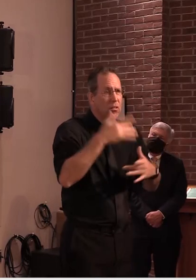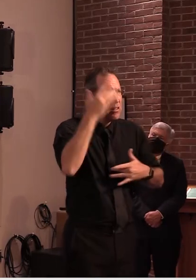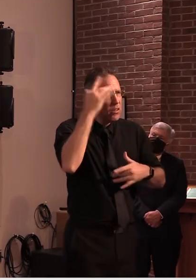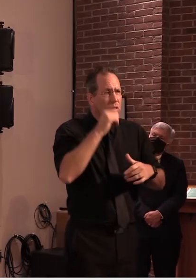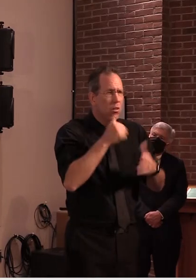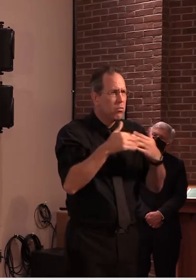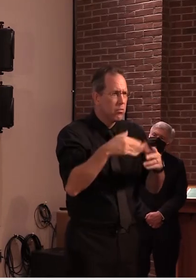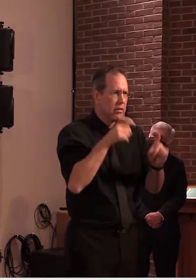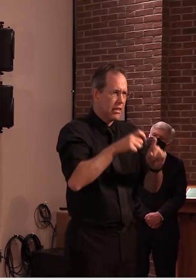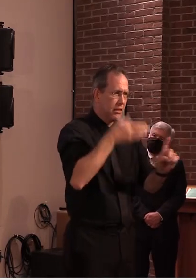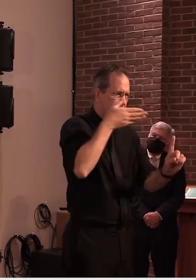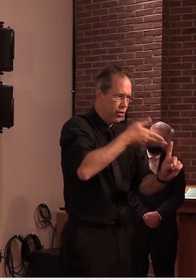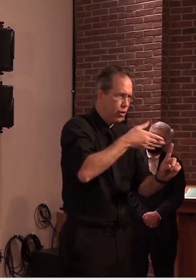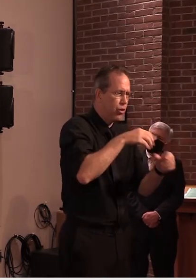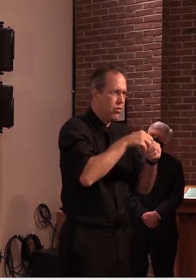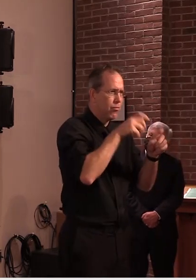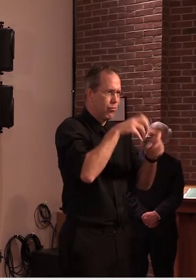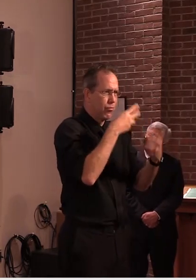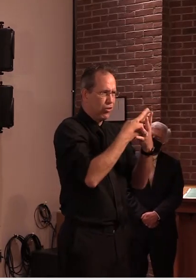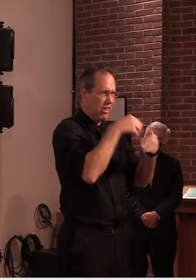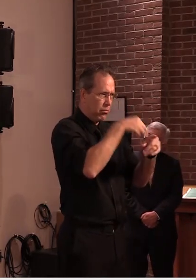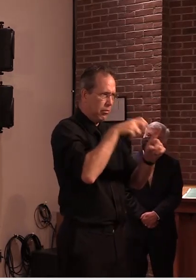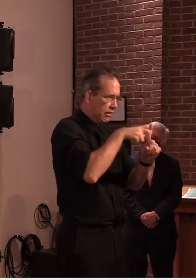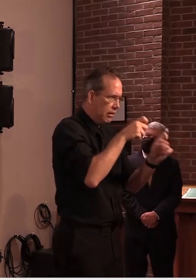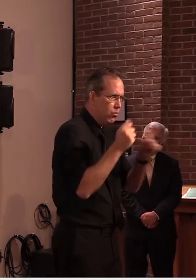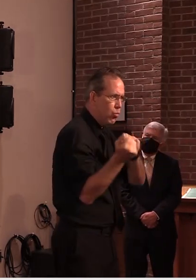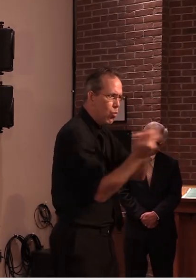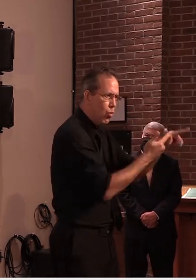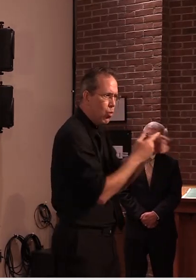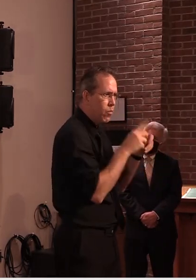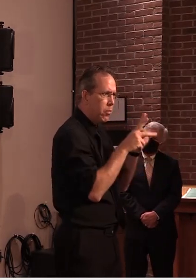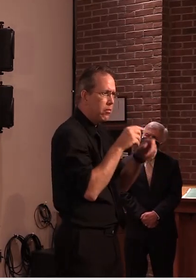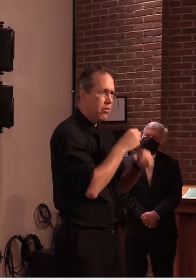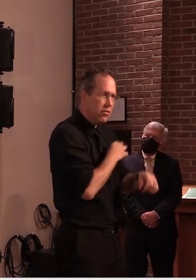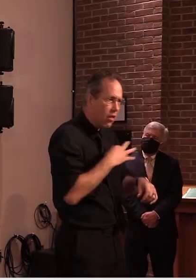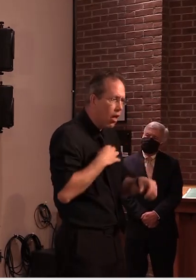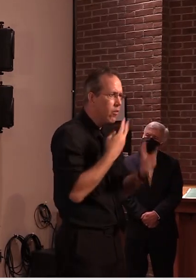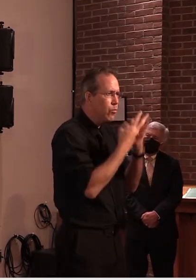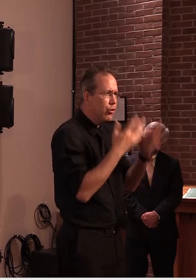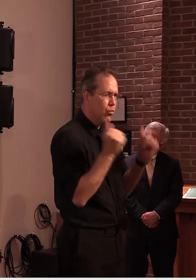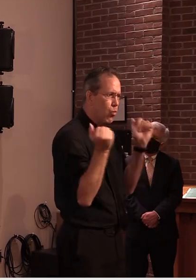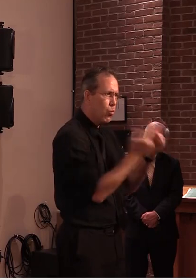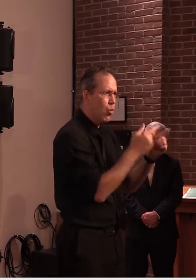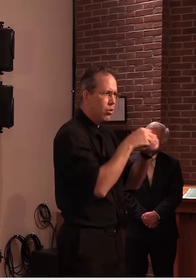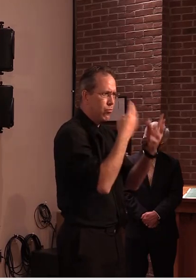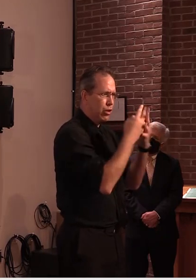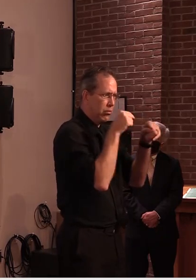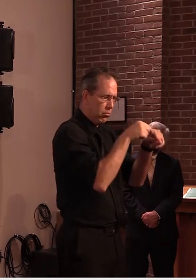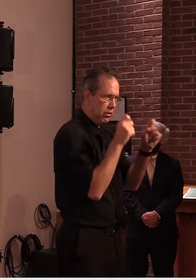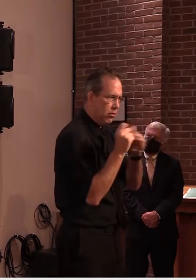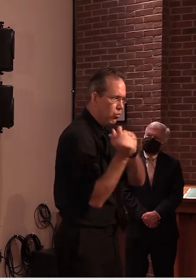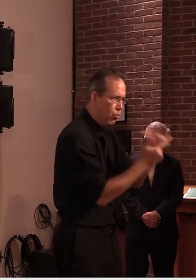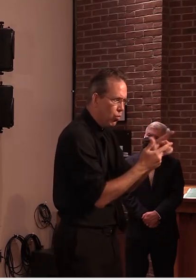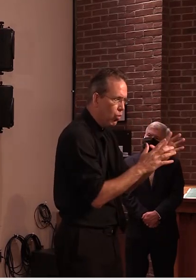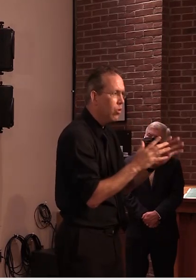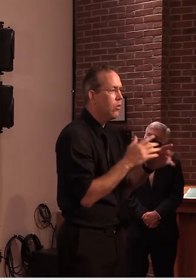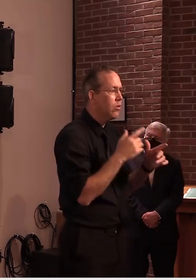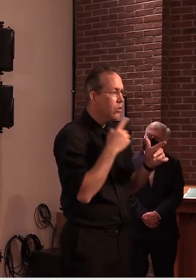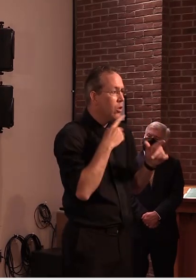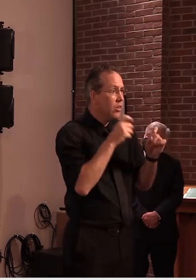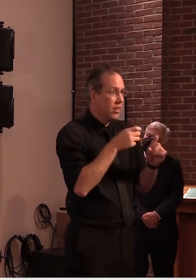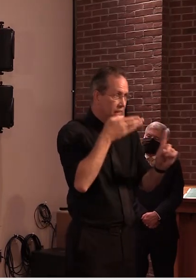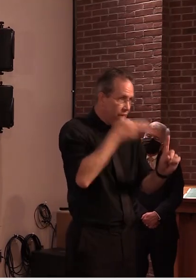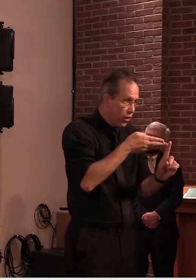for those individuals to get their testing done at a time other than when the facility was mass tested if you will